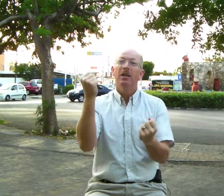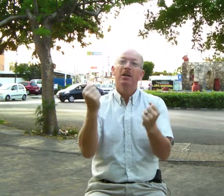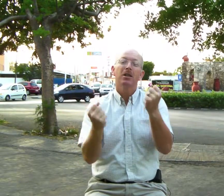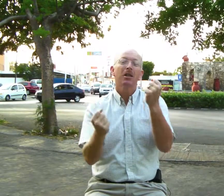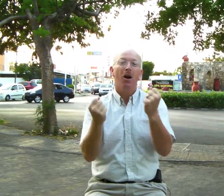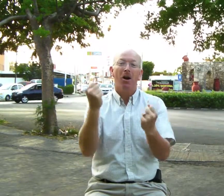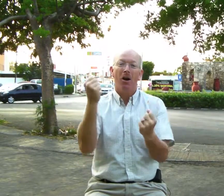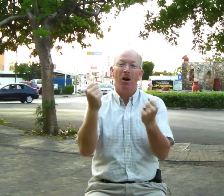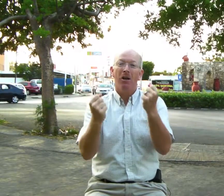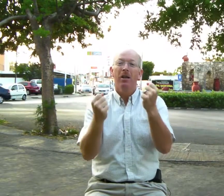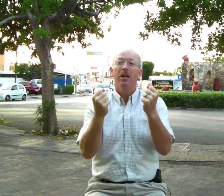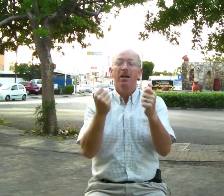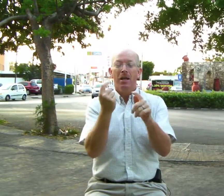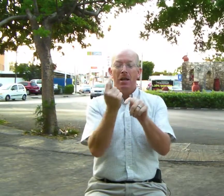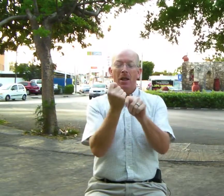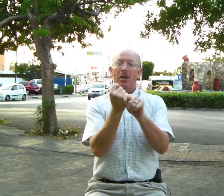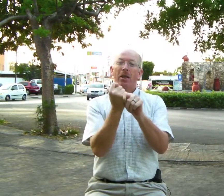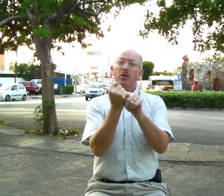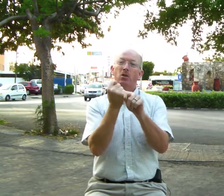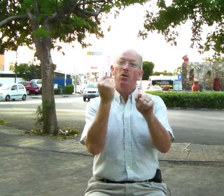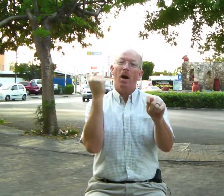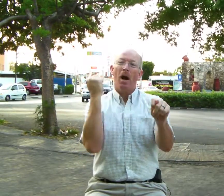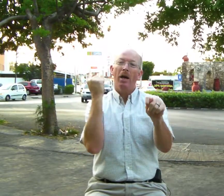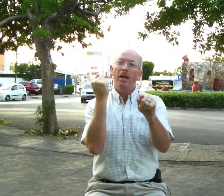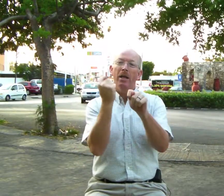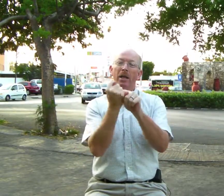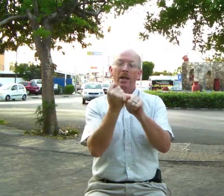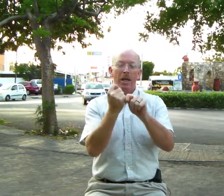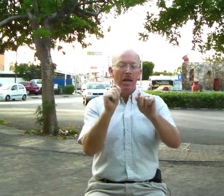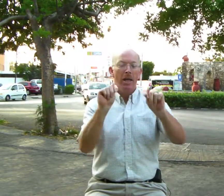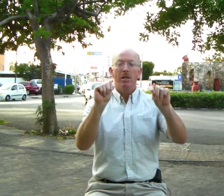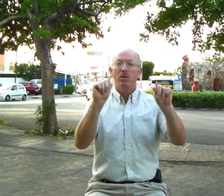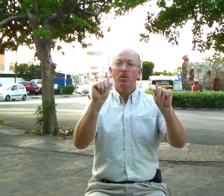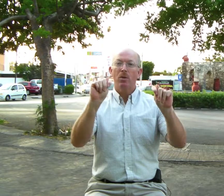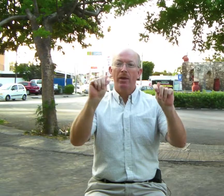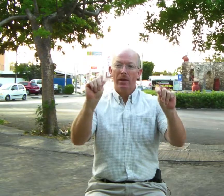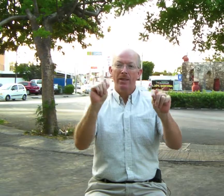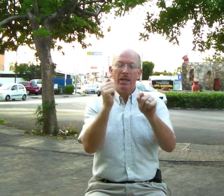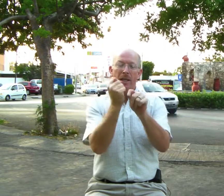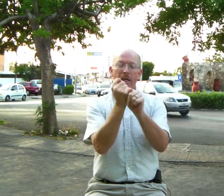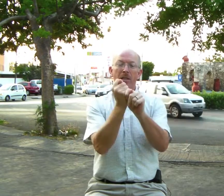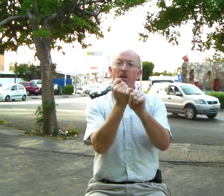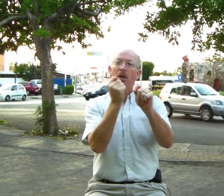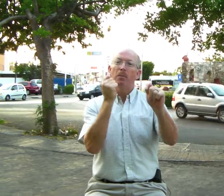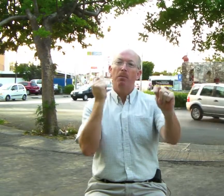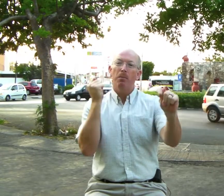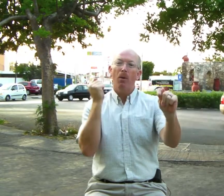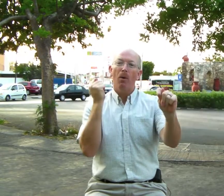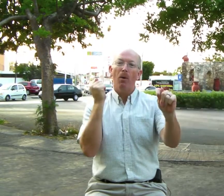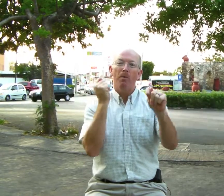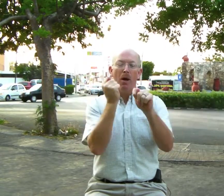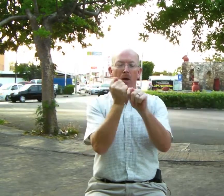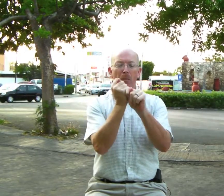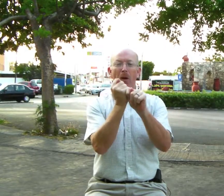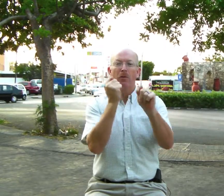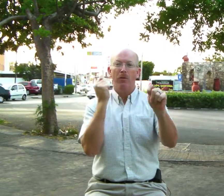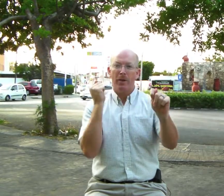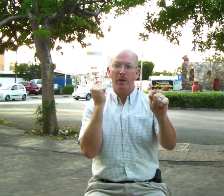car. Then truck is with the T's, and you're going to pull them apart from each other,